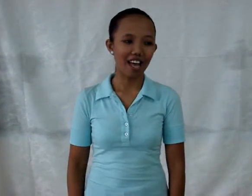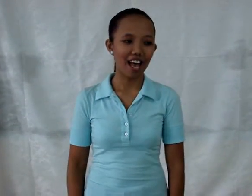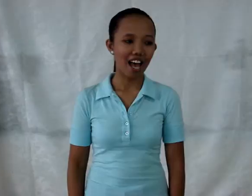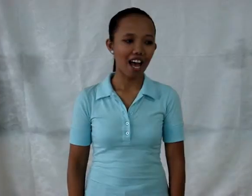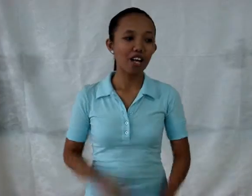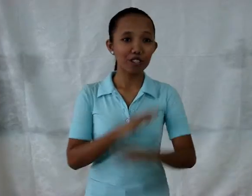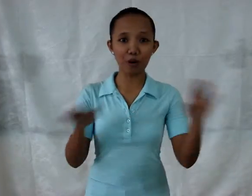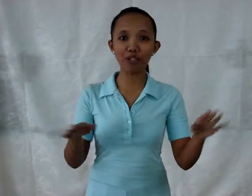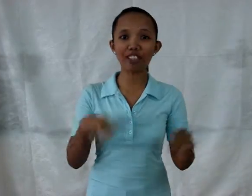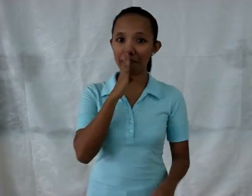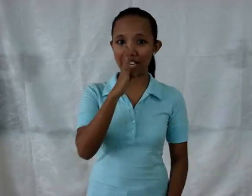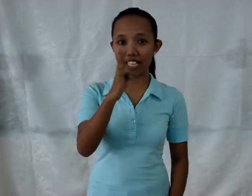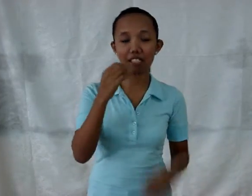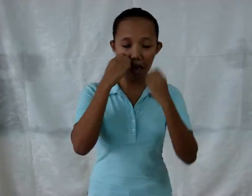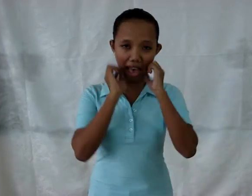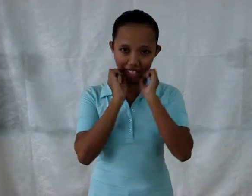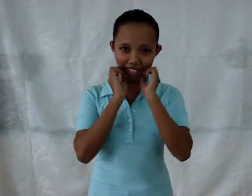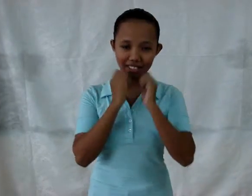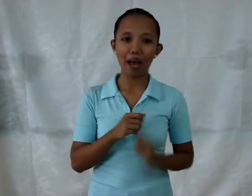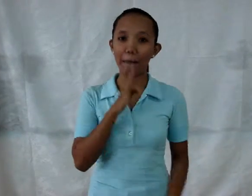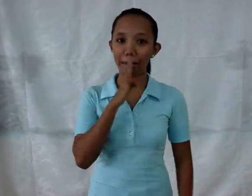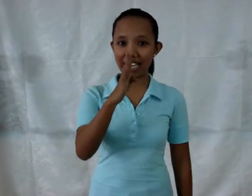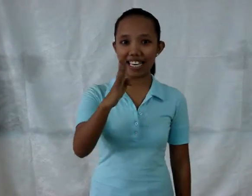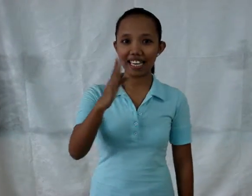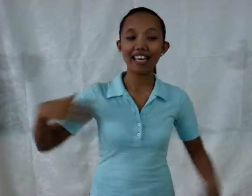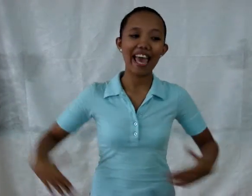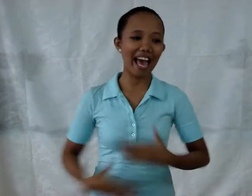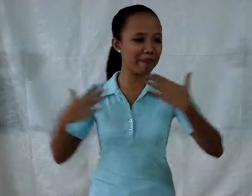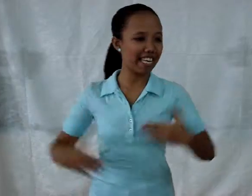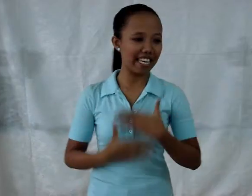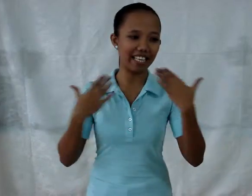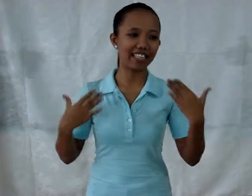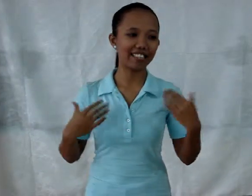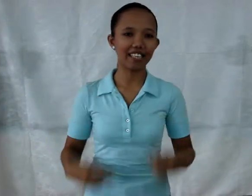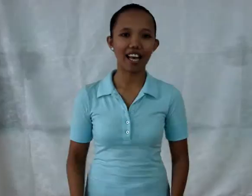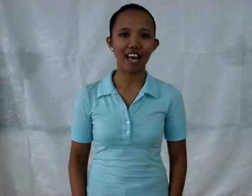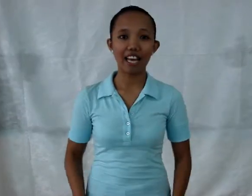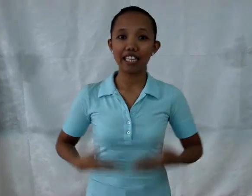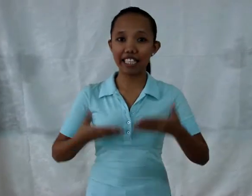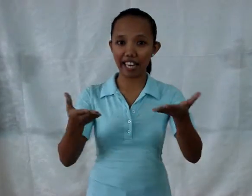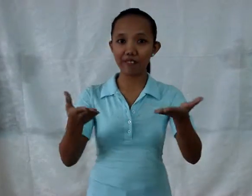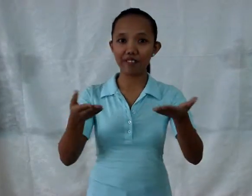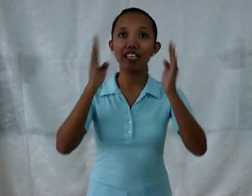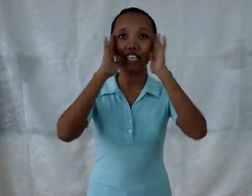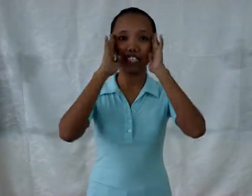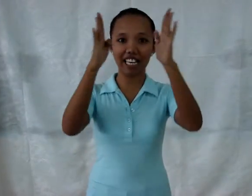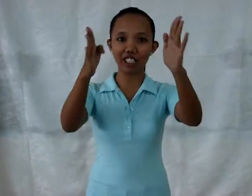Don't be sad. Be happy. Give attention